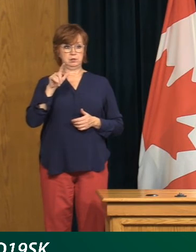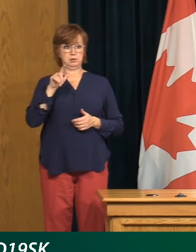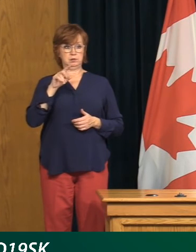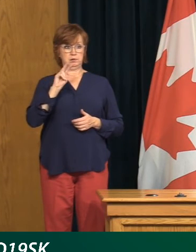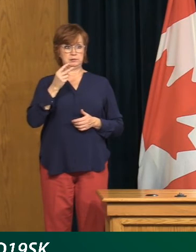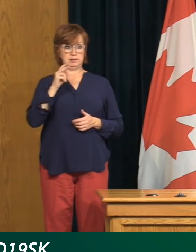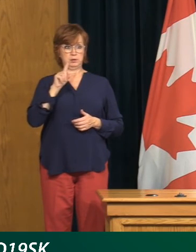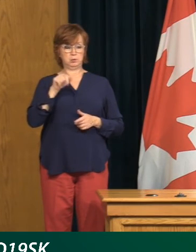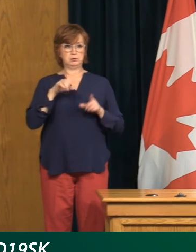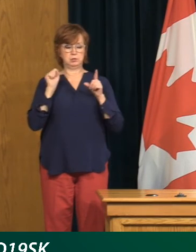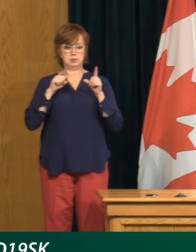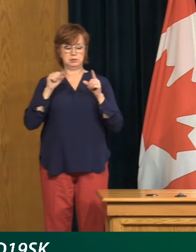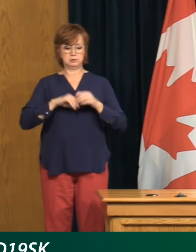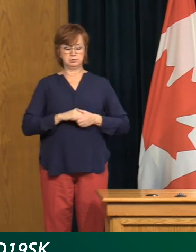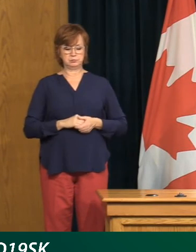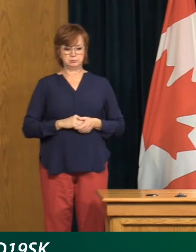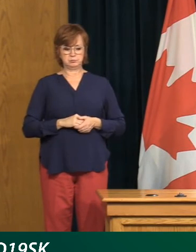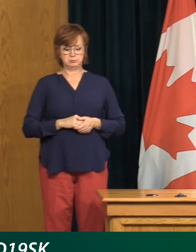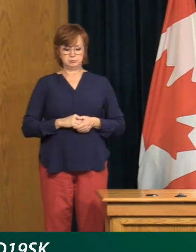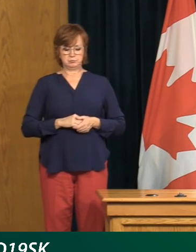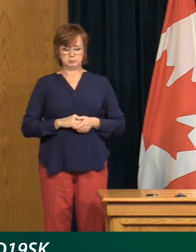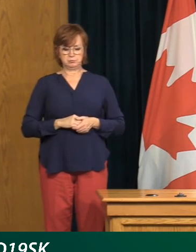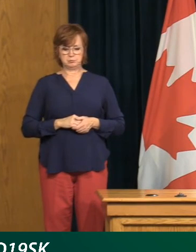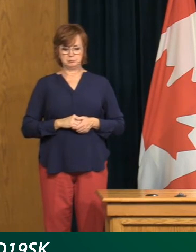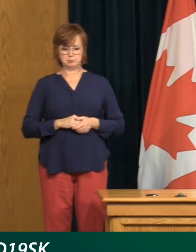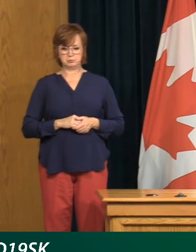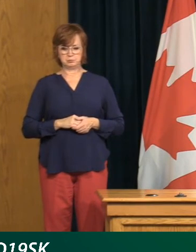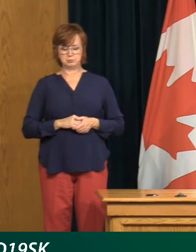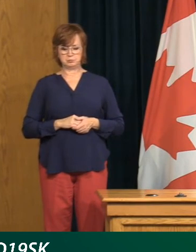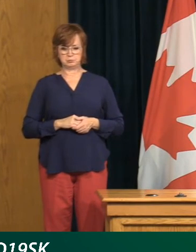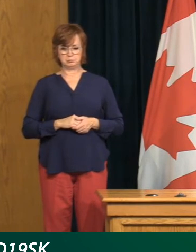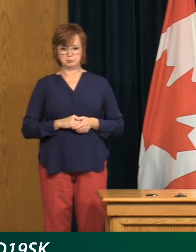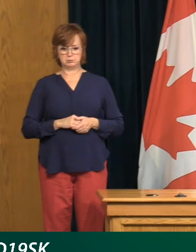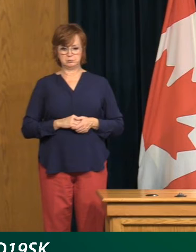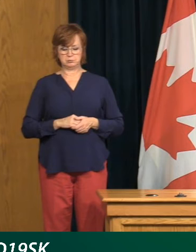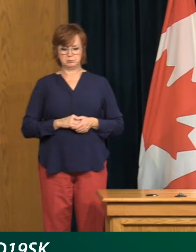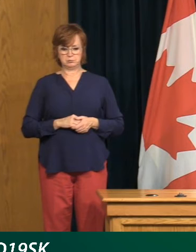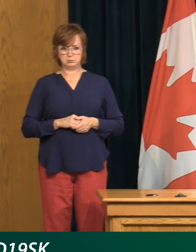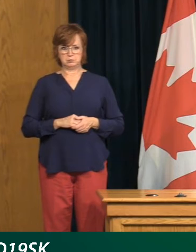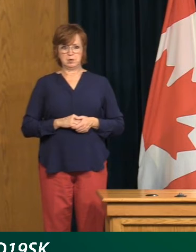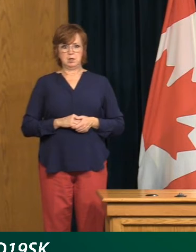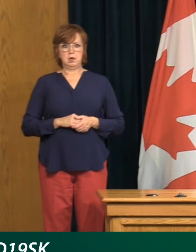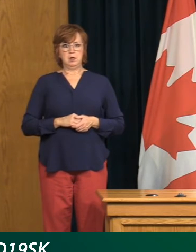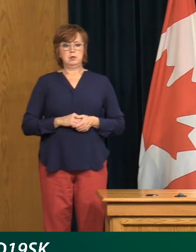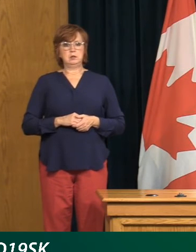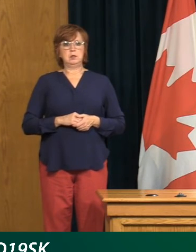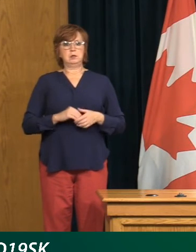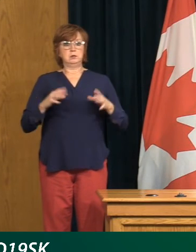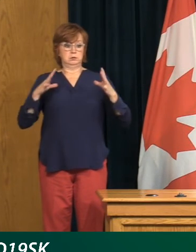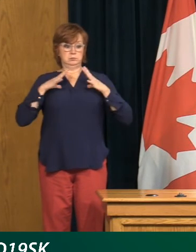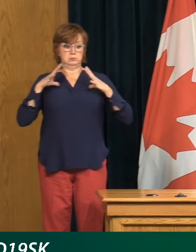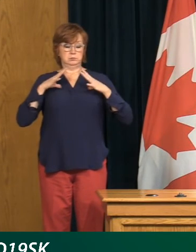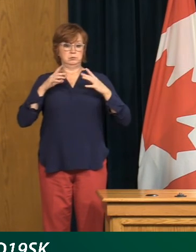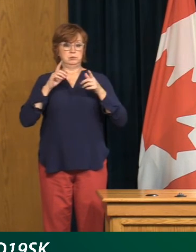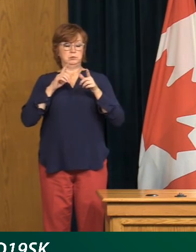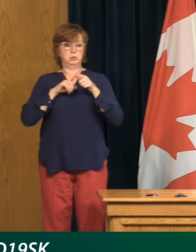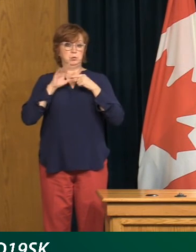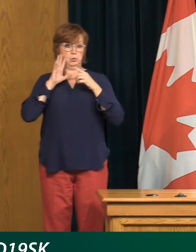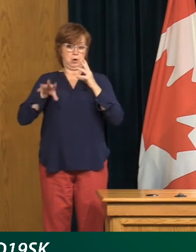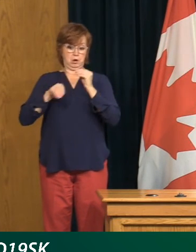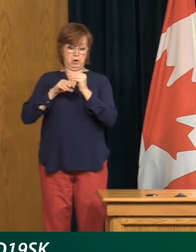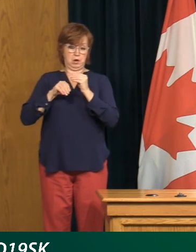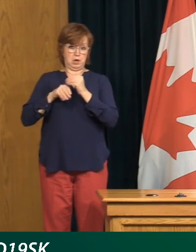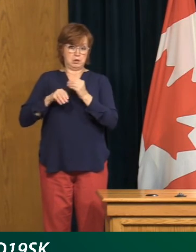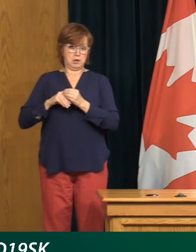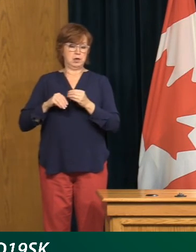Yes. I'm wondering if you can tell me what the, I guess, threshold is for when you would start limiting services and if that